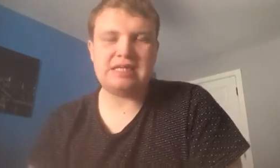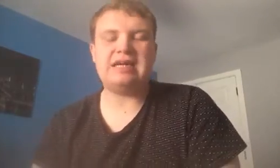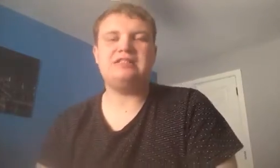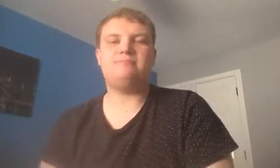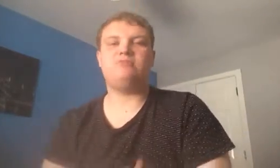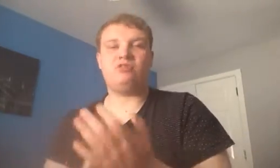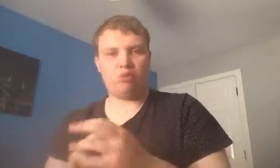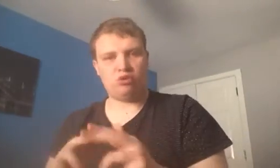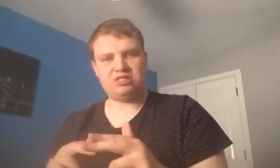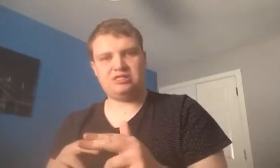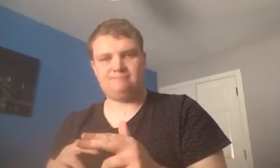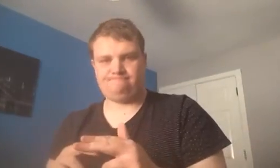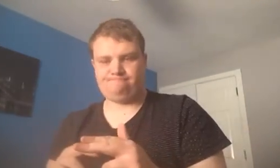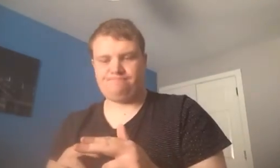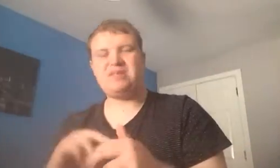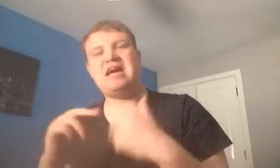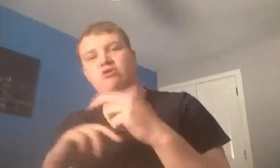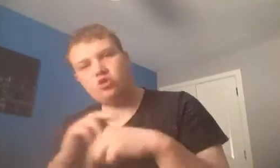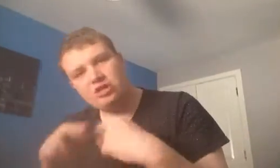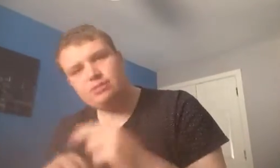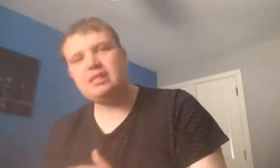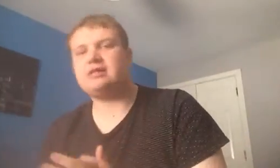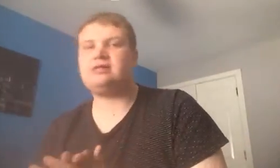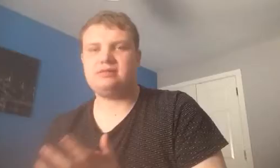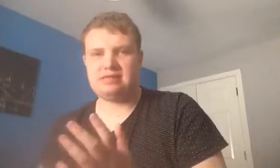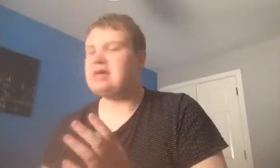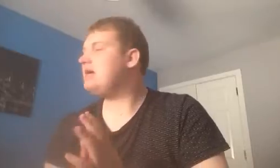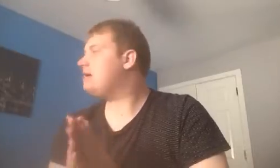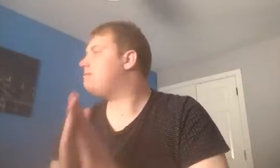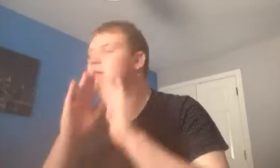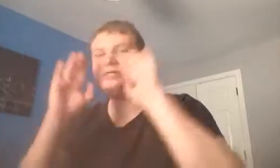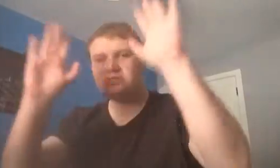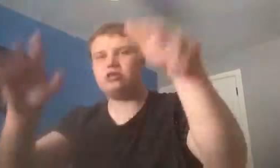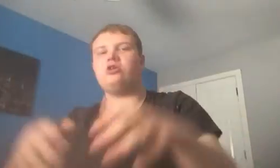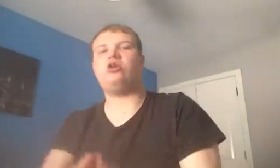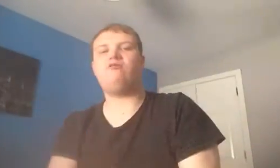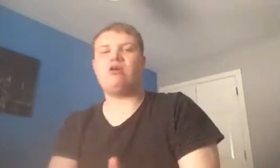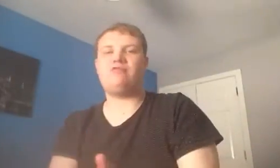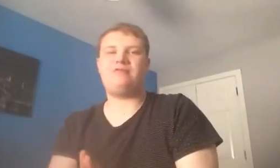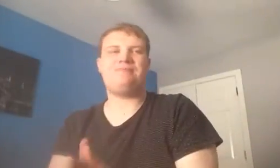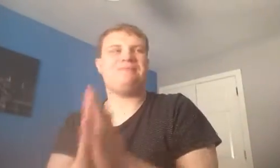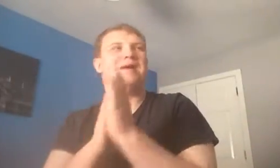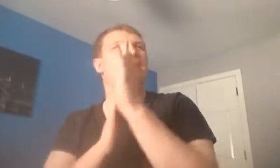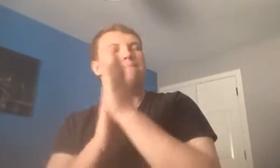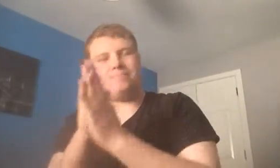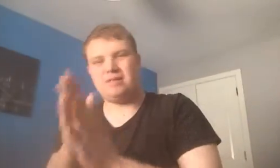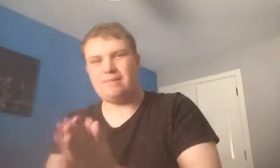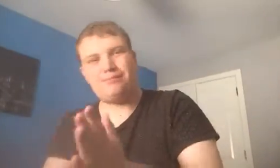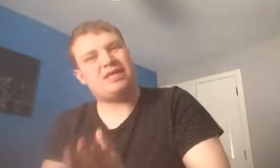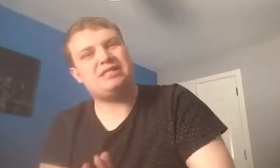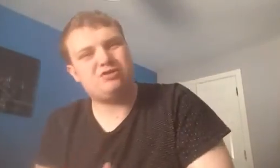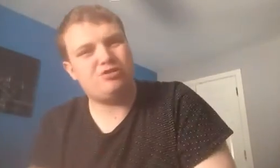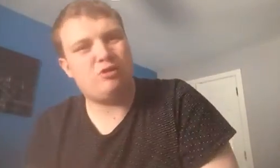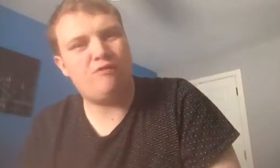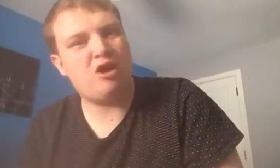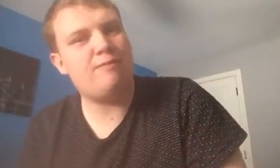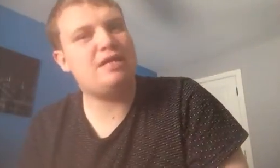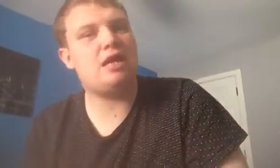and the reported outgoing player. But let's start off with Brighton and Hove Albion,